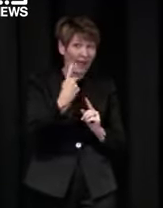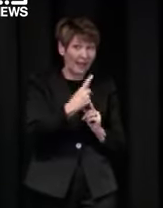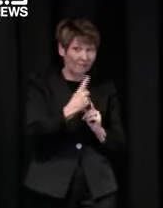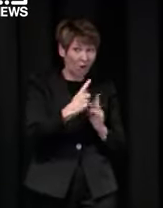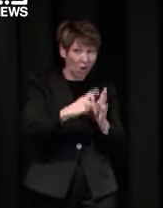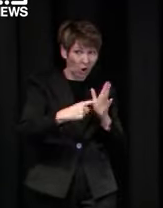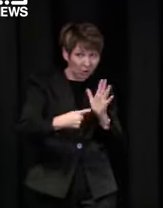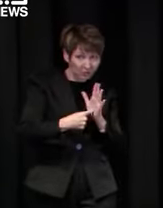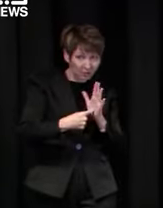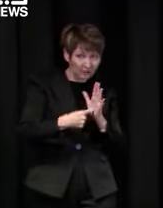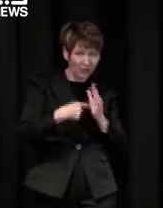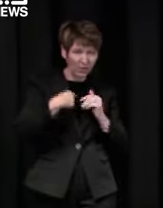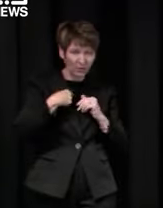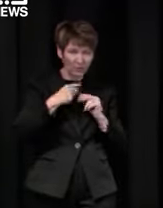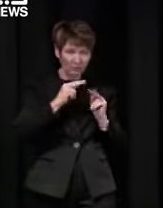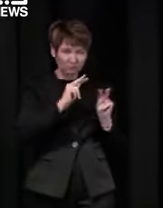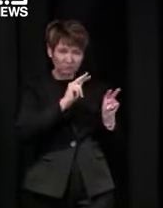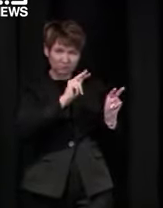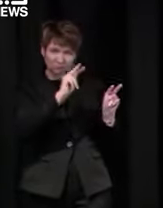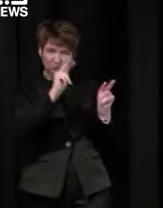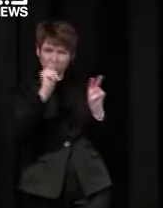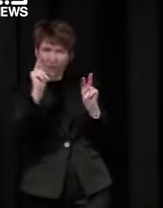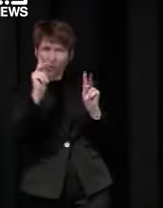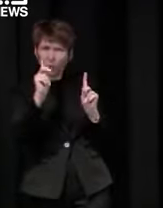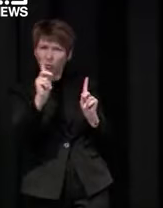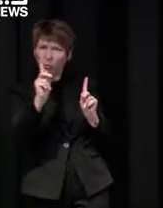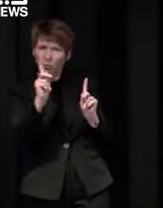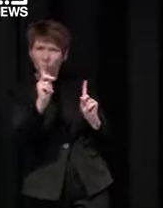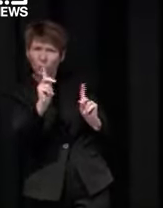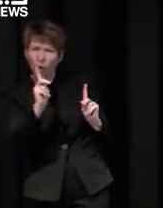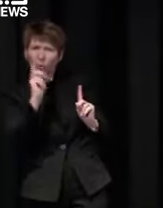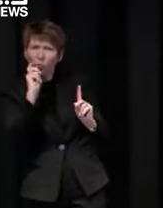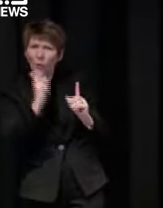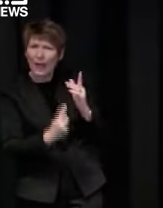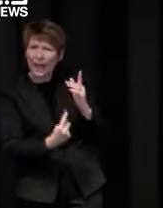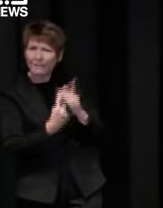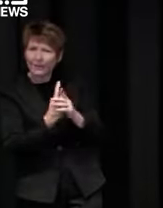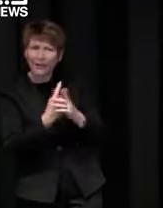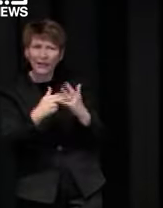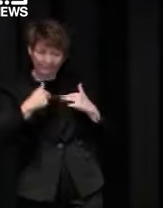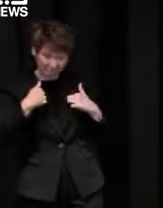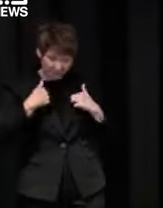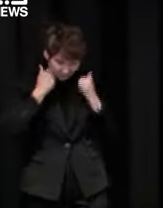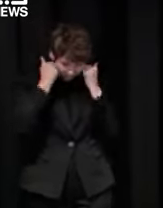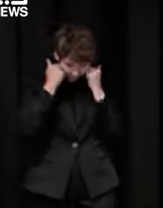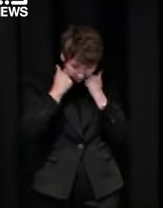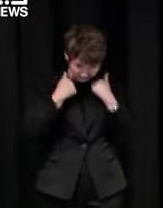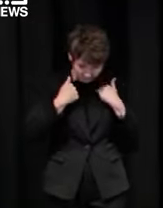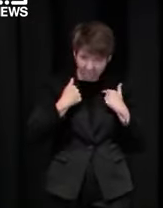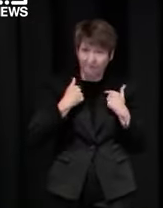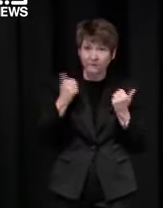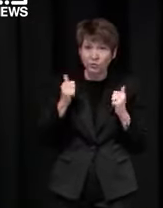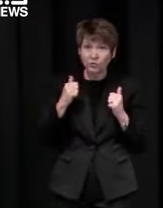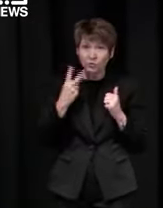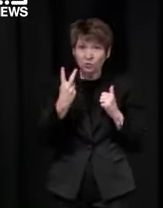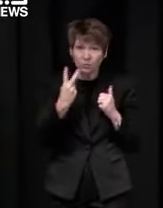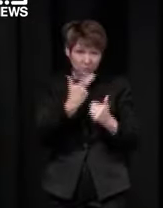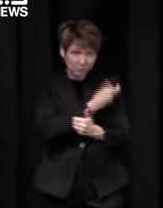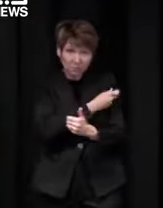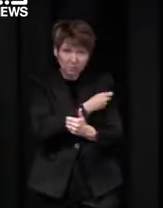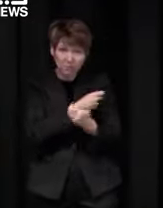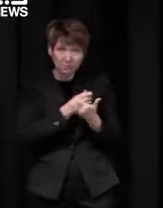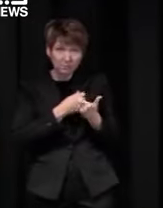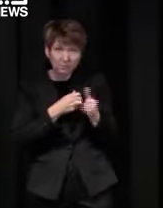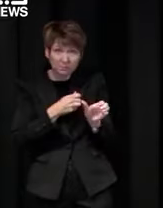vaccinated economy system might work and we'll trial that with higher patron numbers and crowds with everyone on